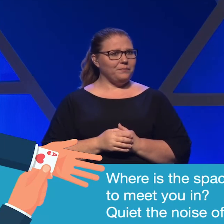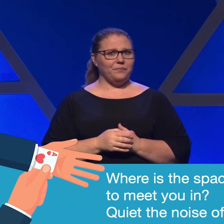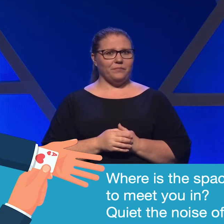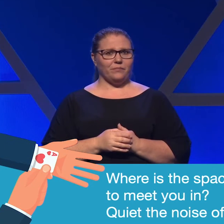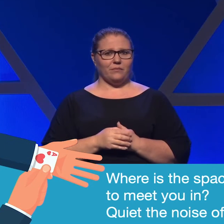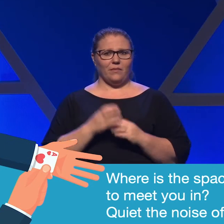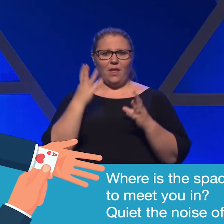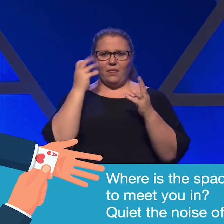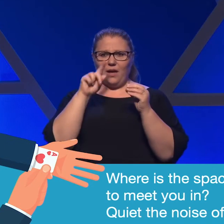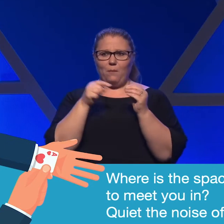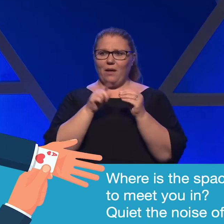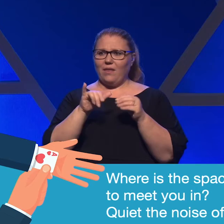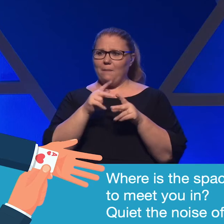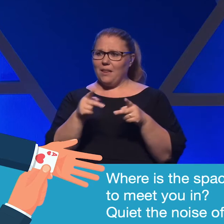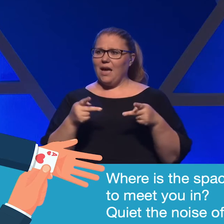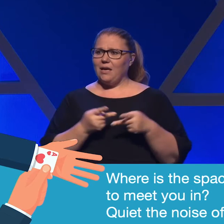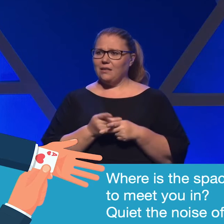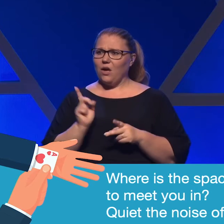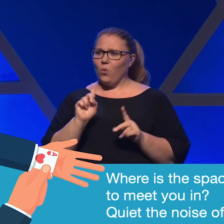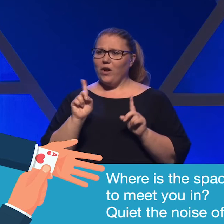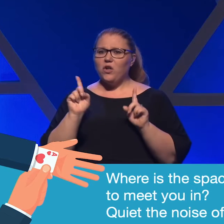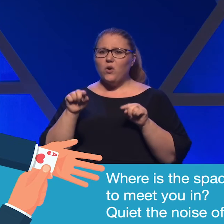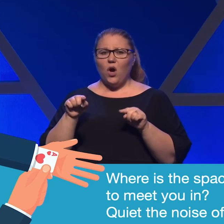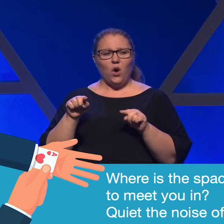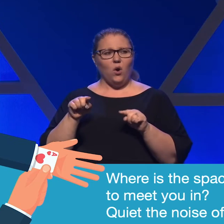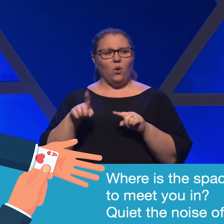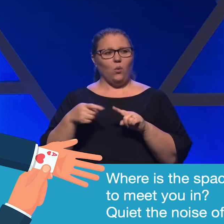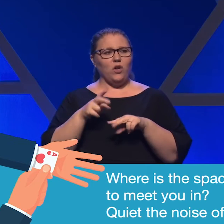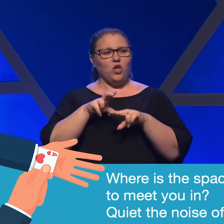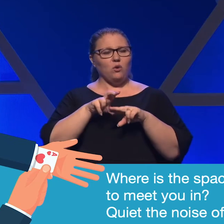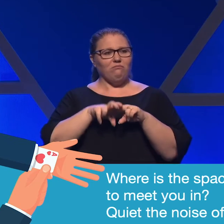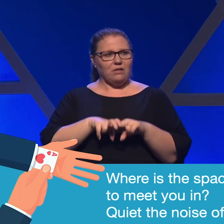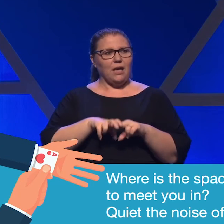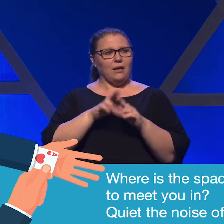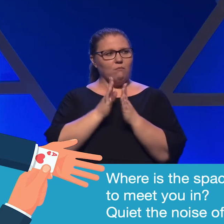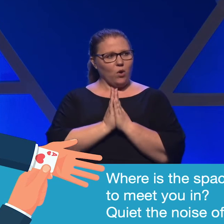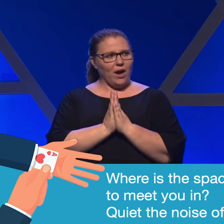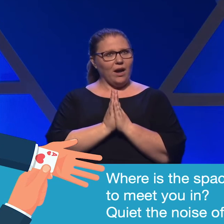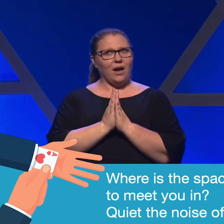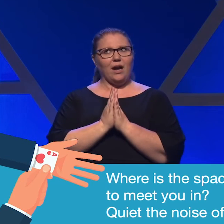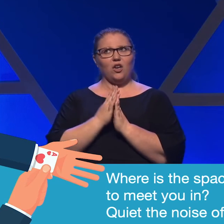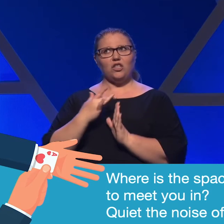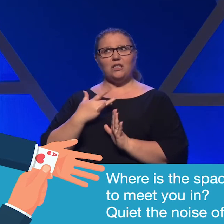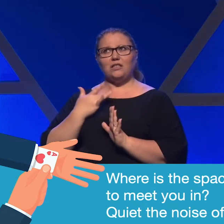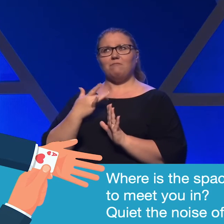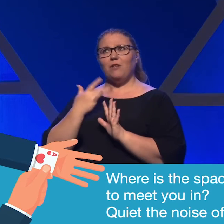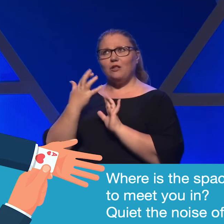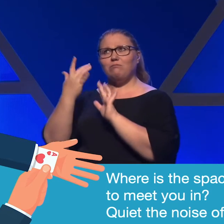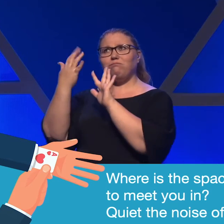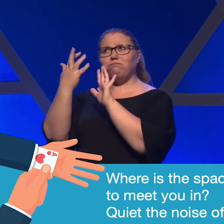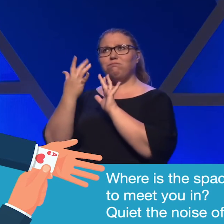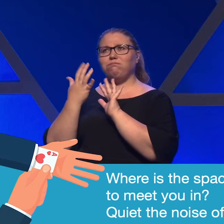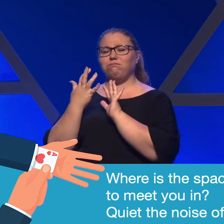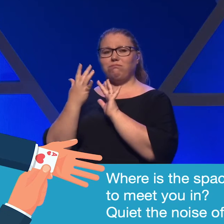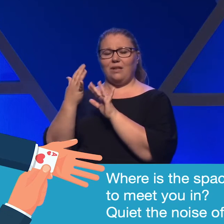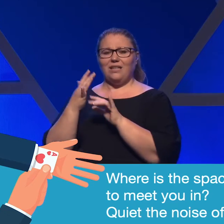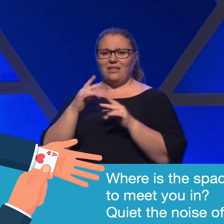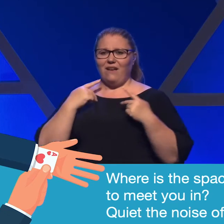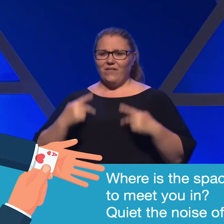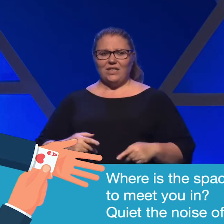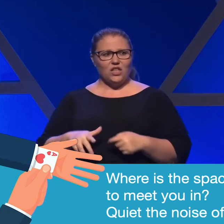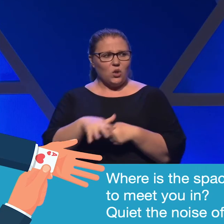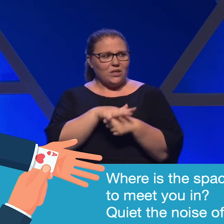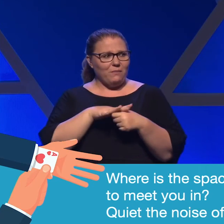Think of that place. Where do you go when you want to sit and pray or just be present with God? Is the physical space